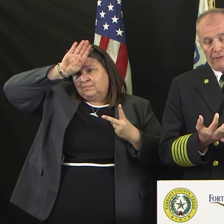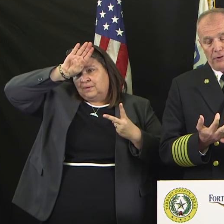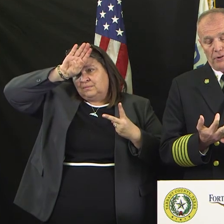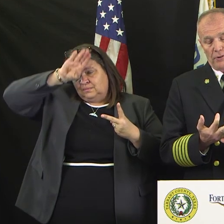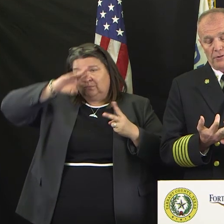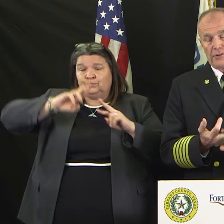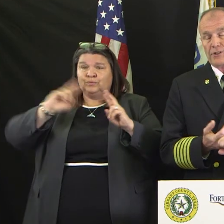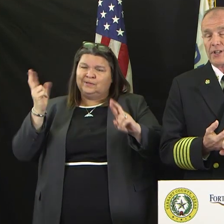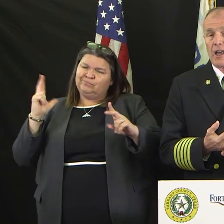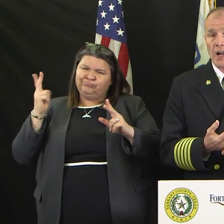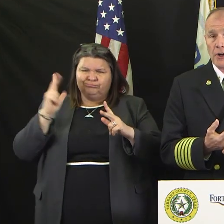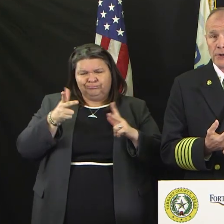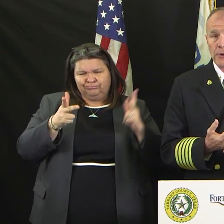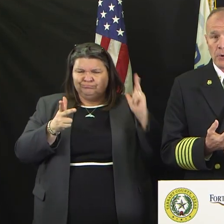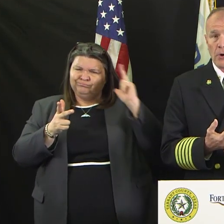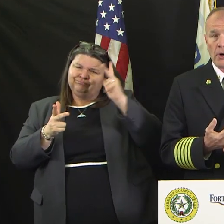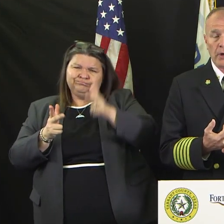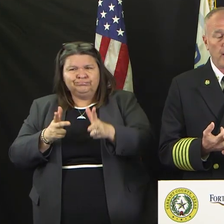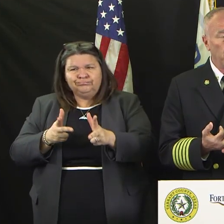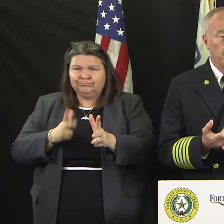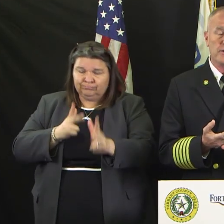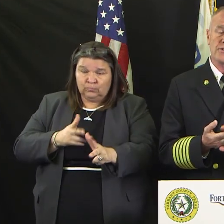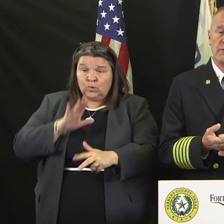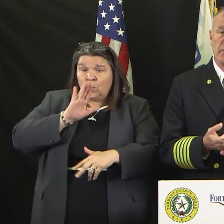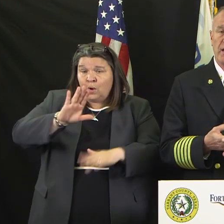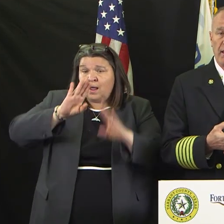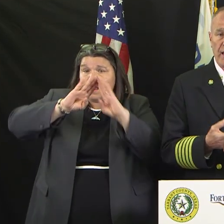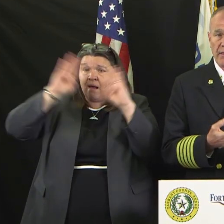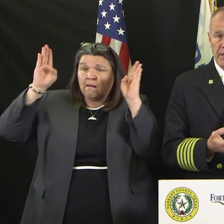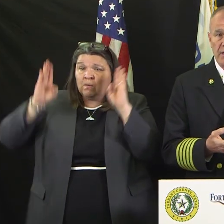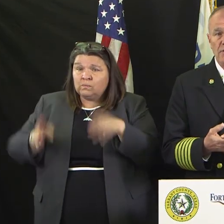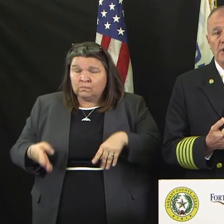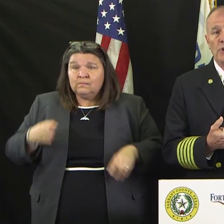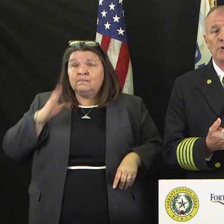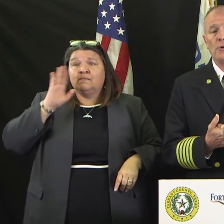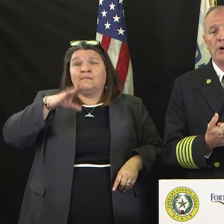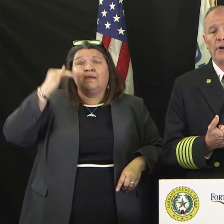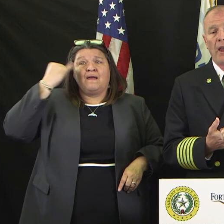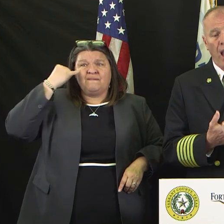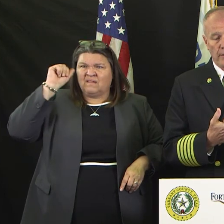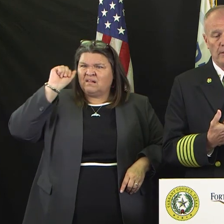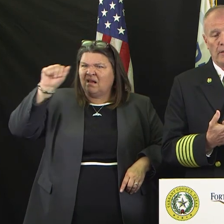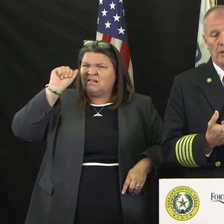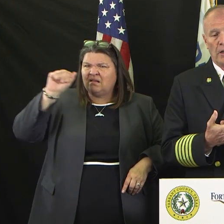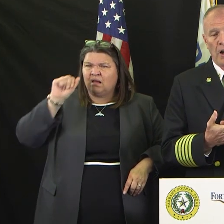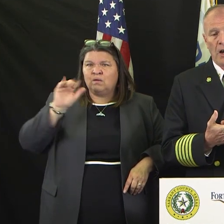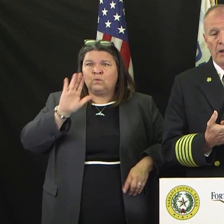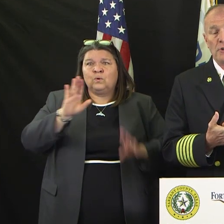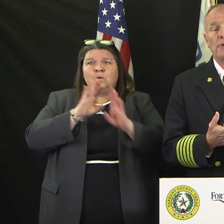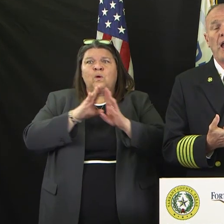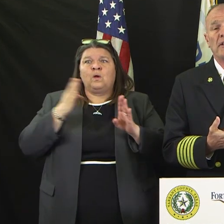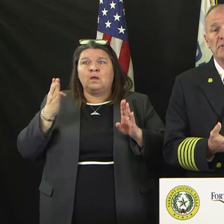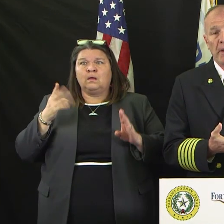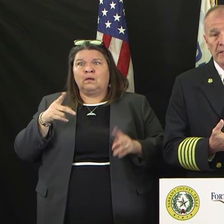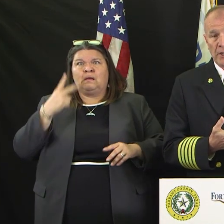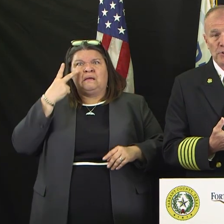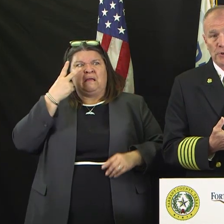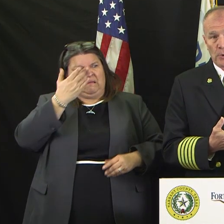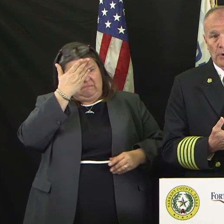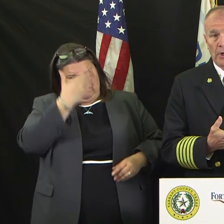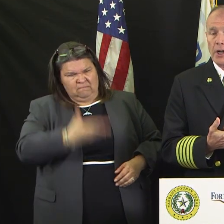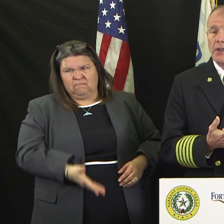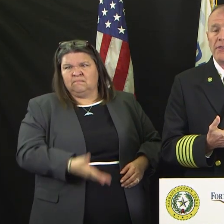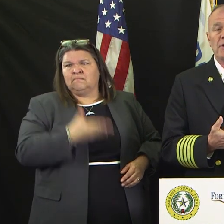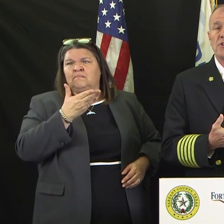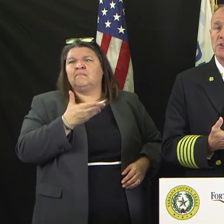If there's a knock on your door and there is somebody like this that you are not expecting at